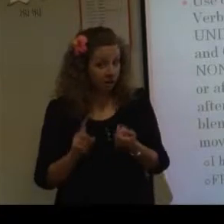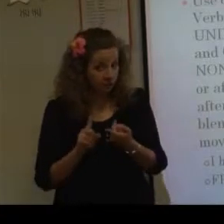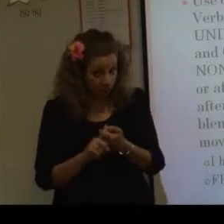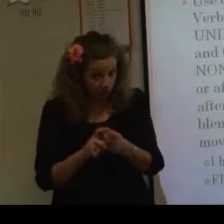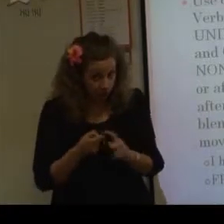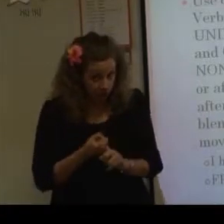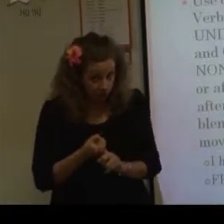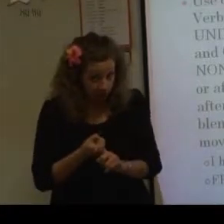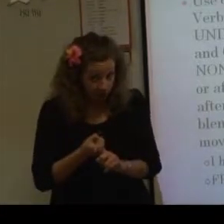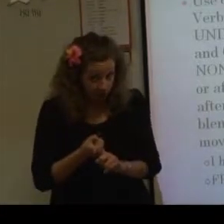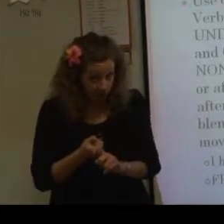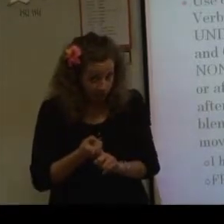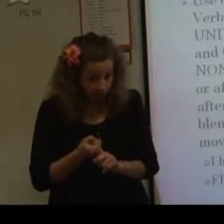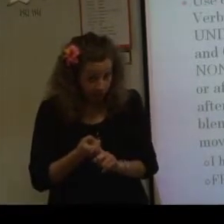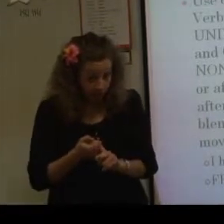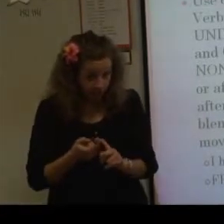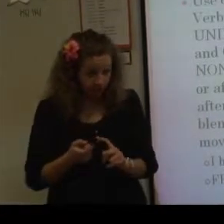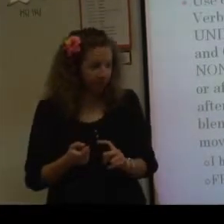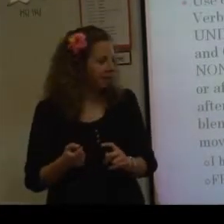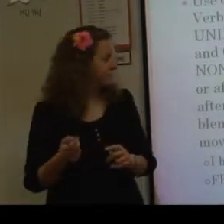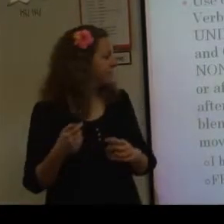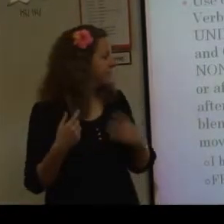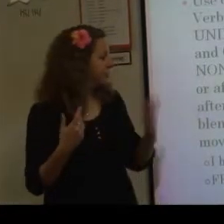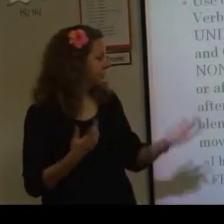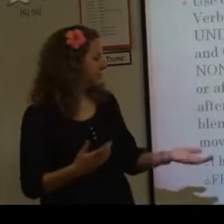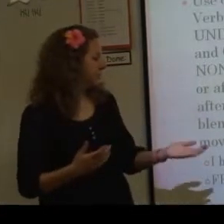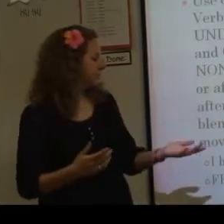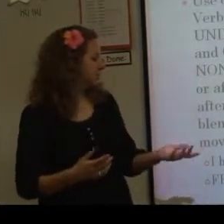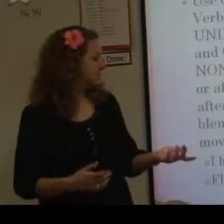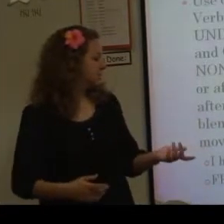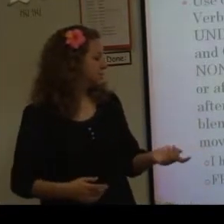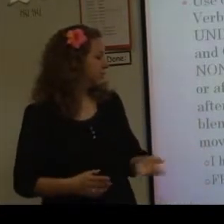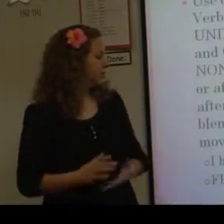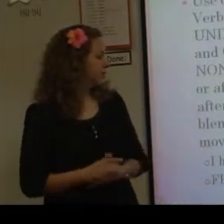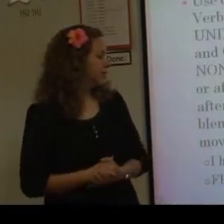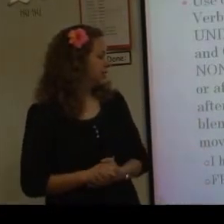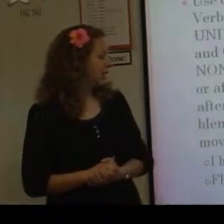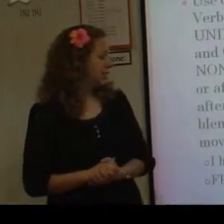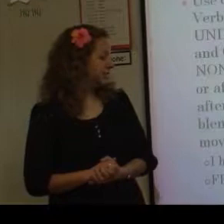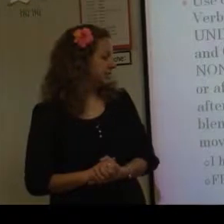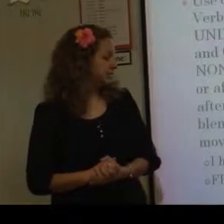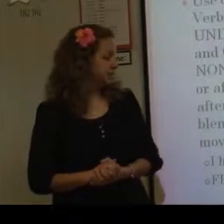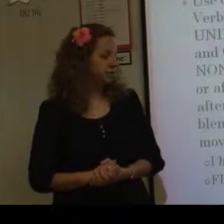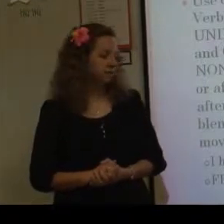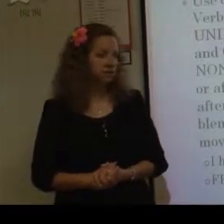okay, and then you'd sign the rest of the sentence. So friend, I see none since.